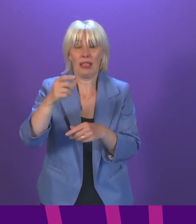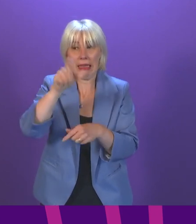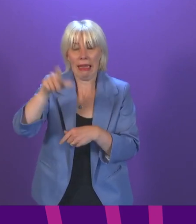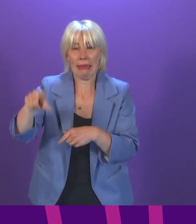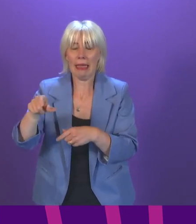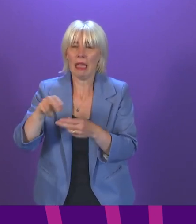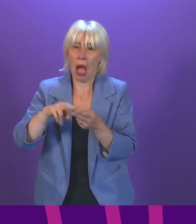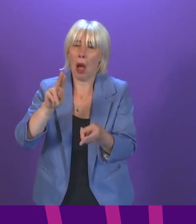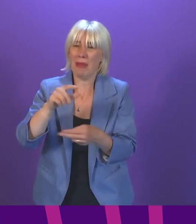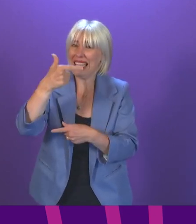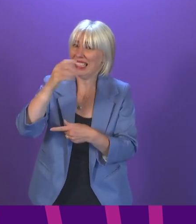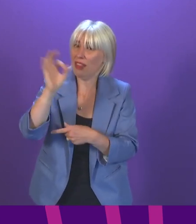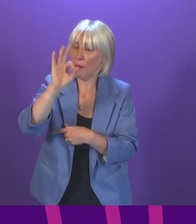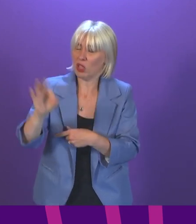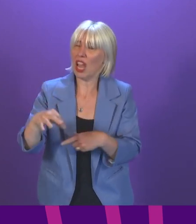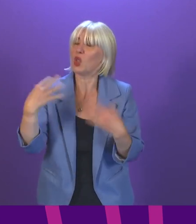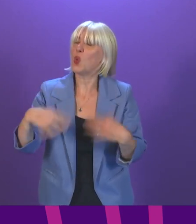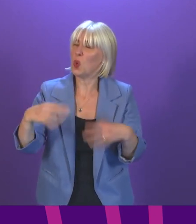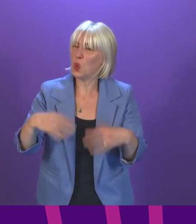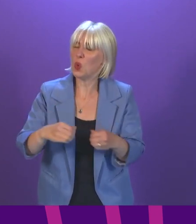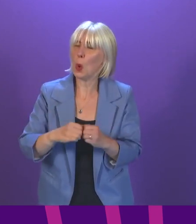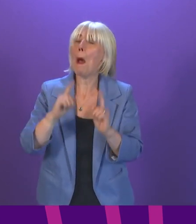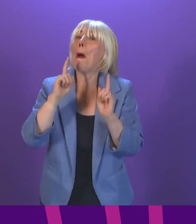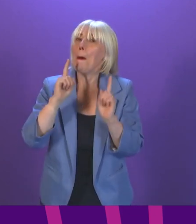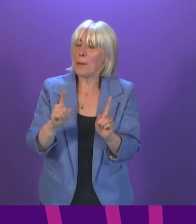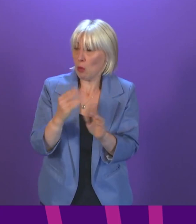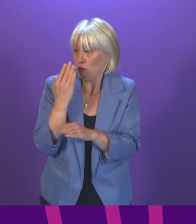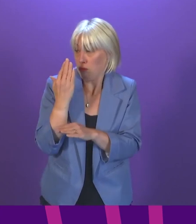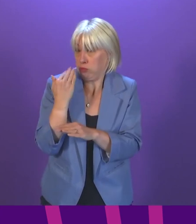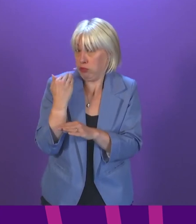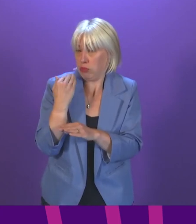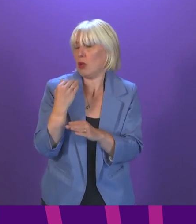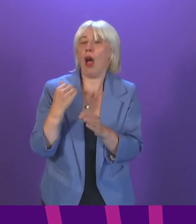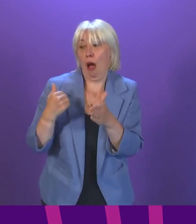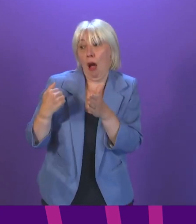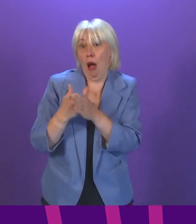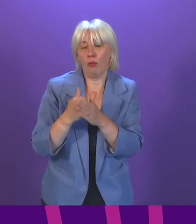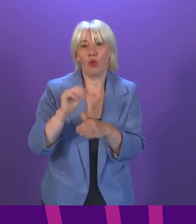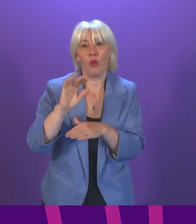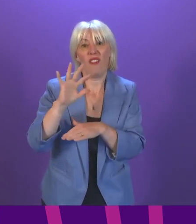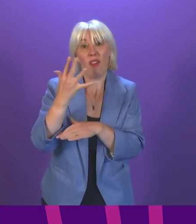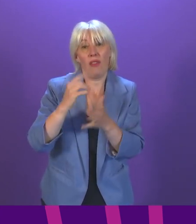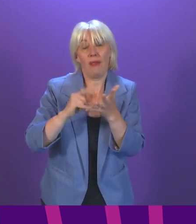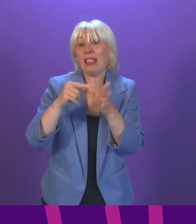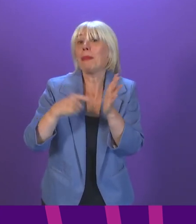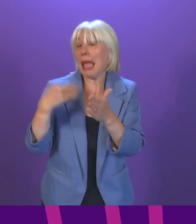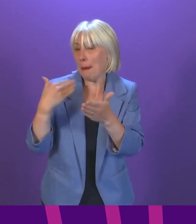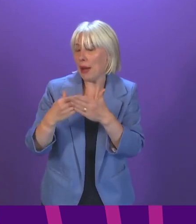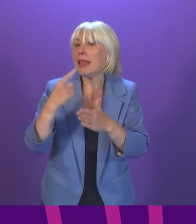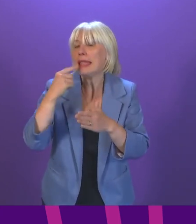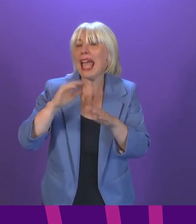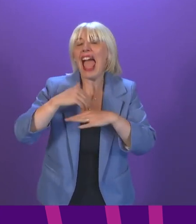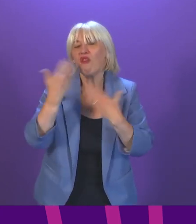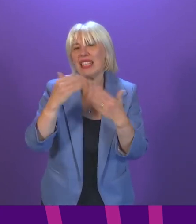increase of more than 70%. However, figures for the most recent week, which is up to the 5th of September, show a daily